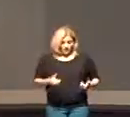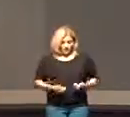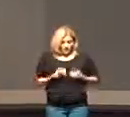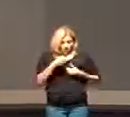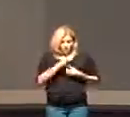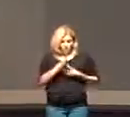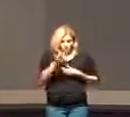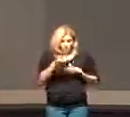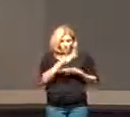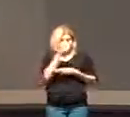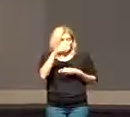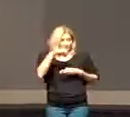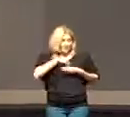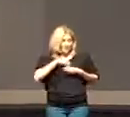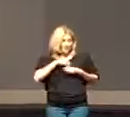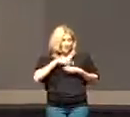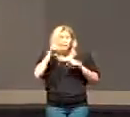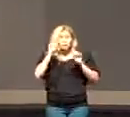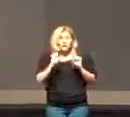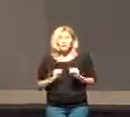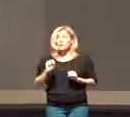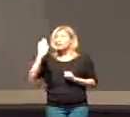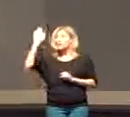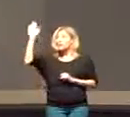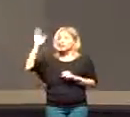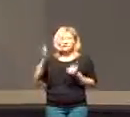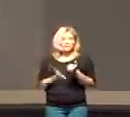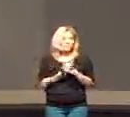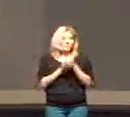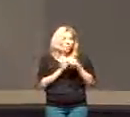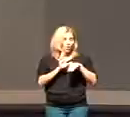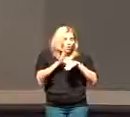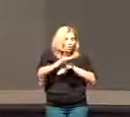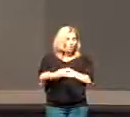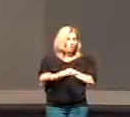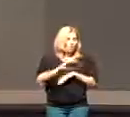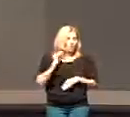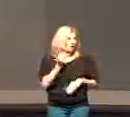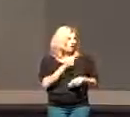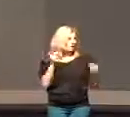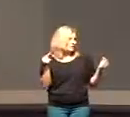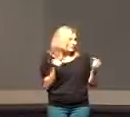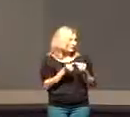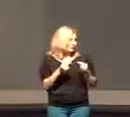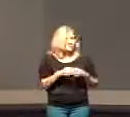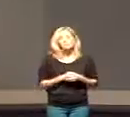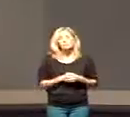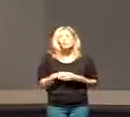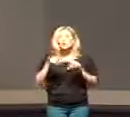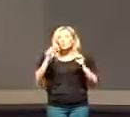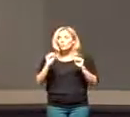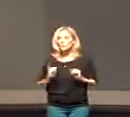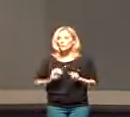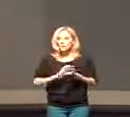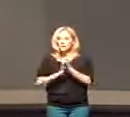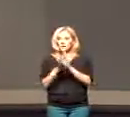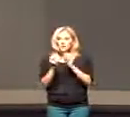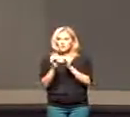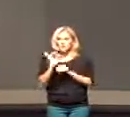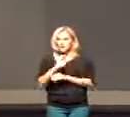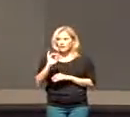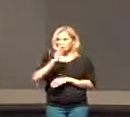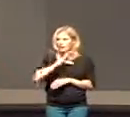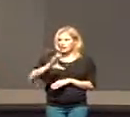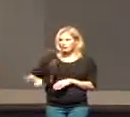Spirit can with his help overcome our sin we can become more like